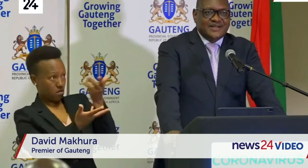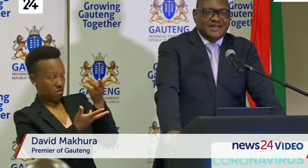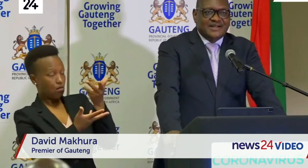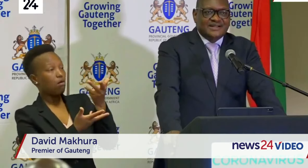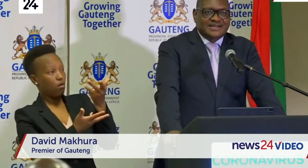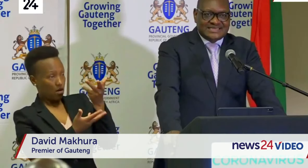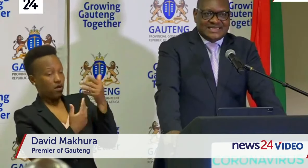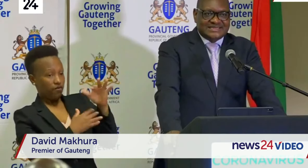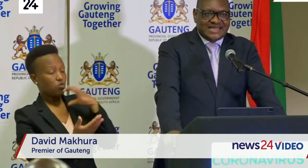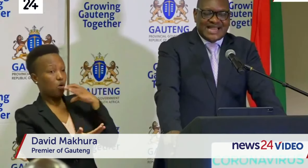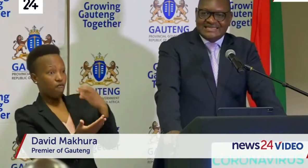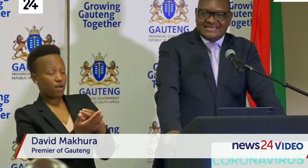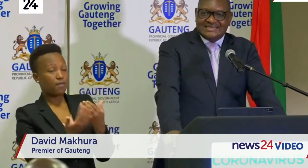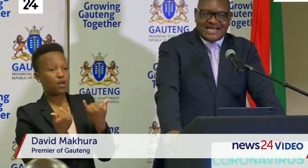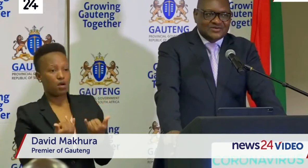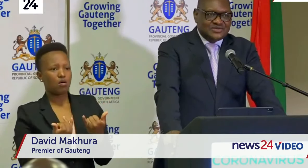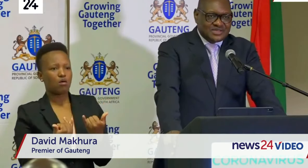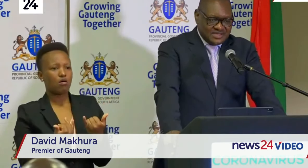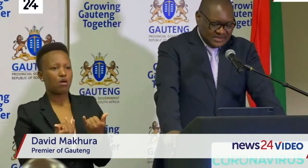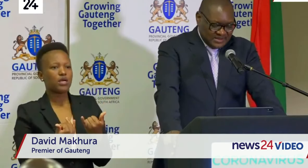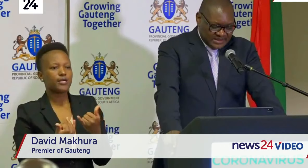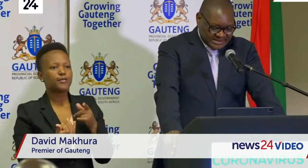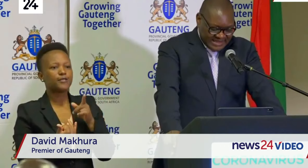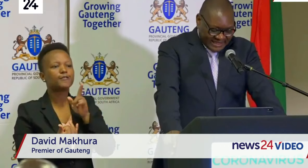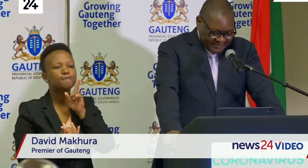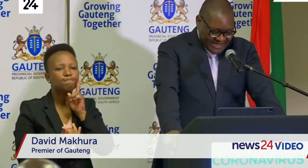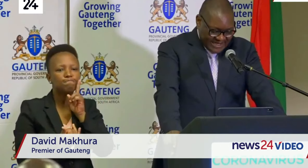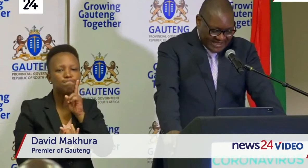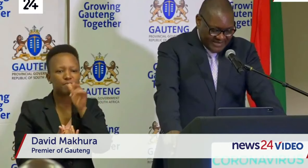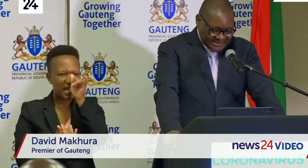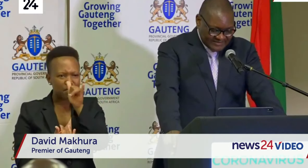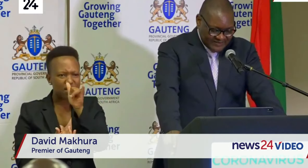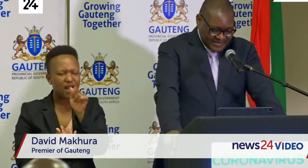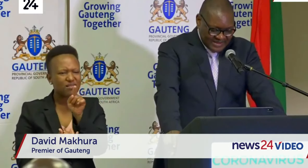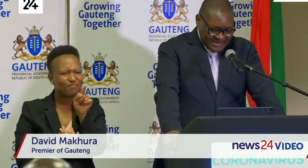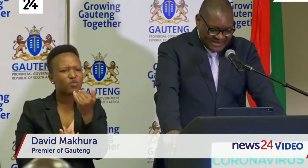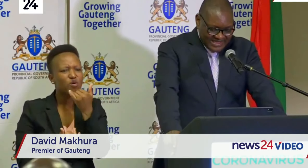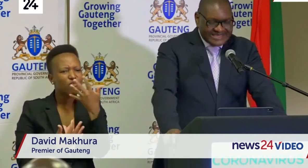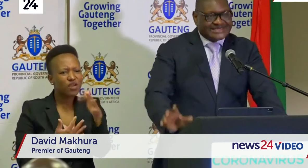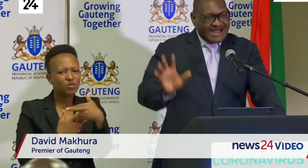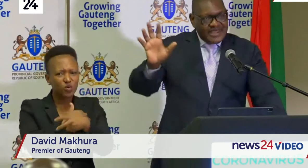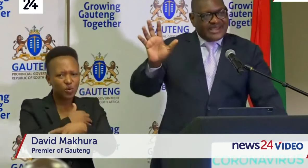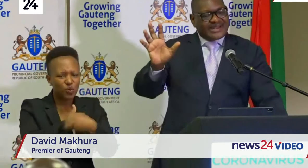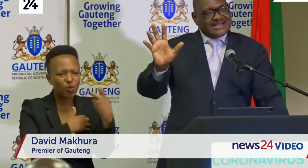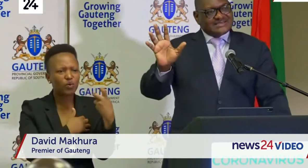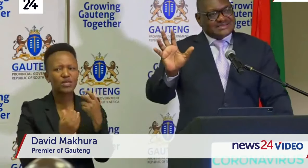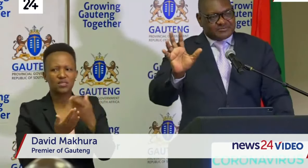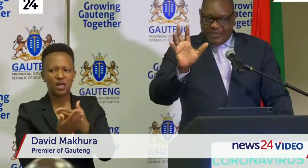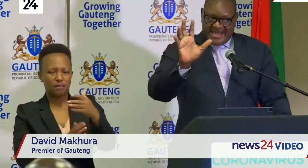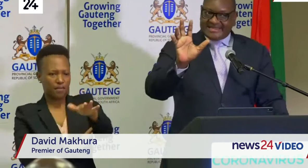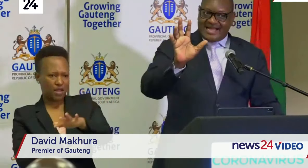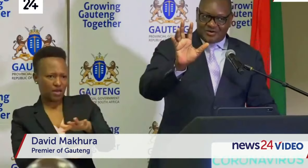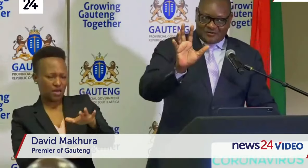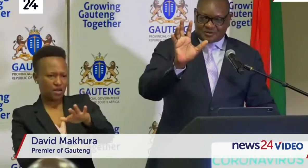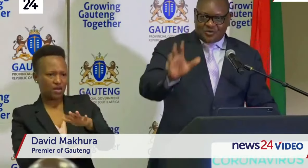that is hunting down these criminal elements. In some areas, this